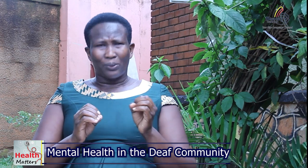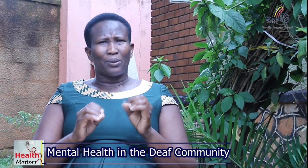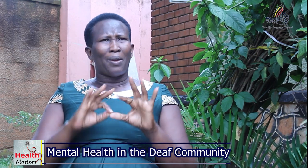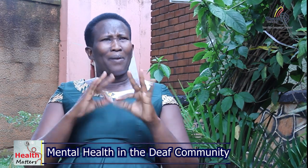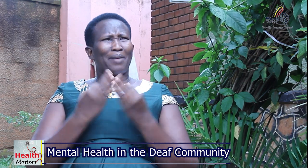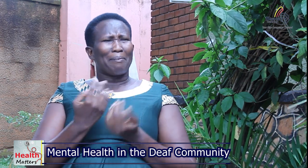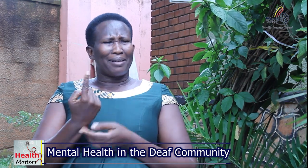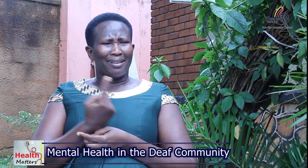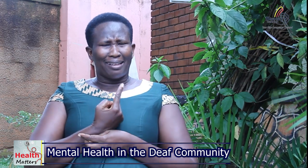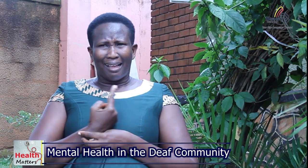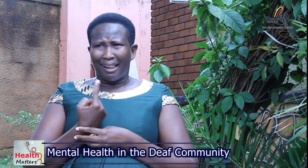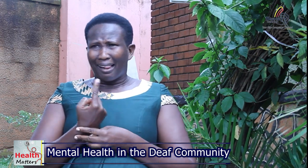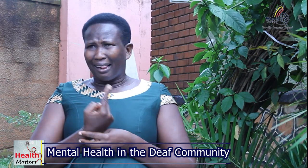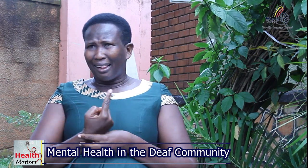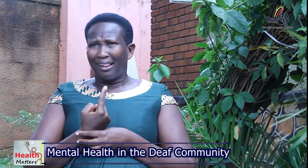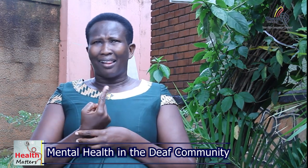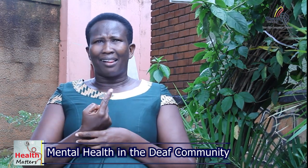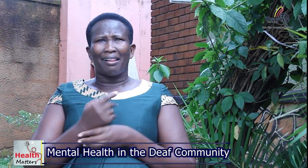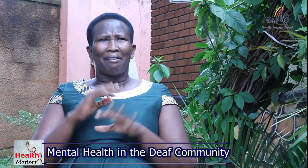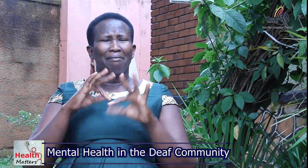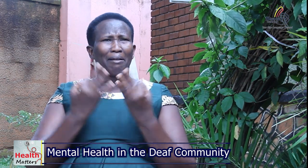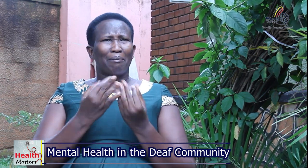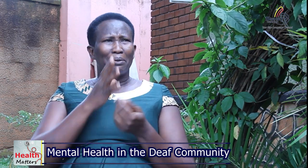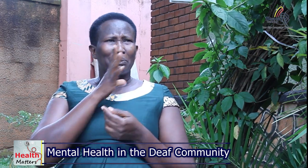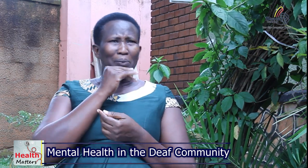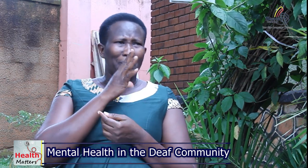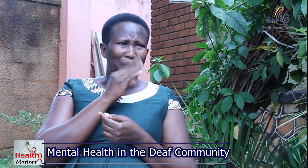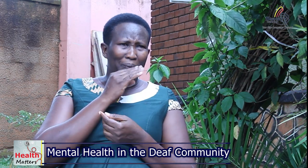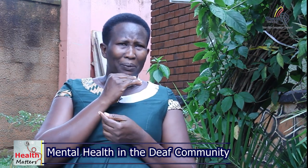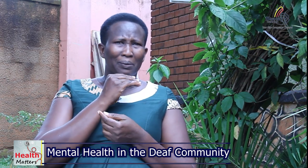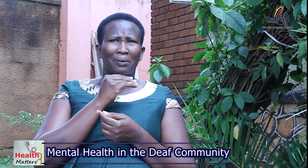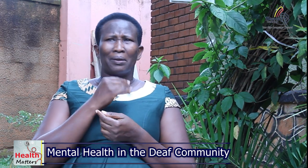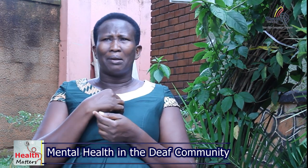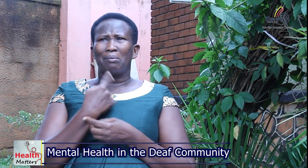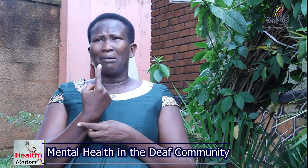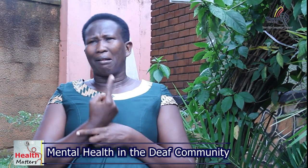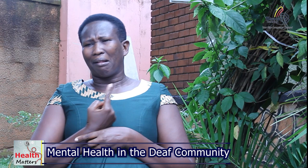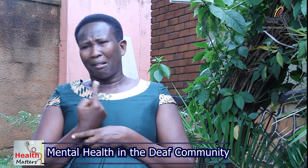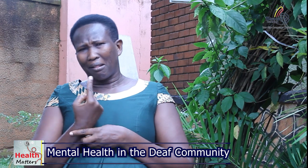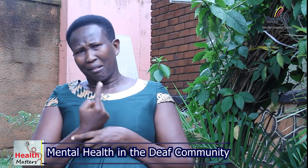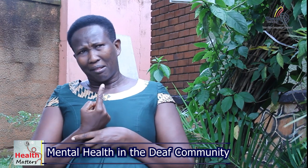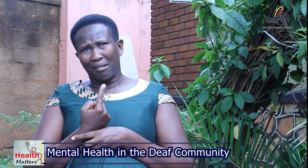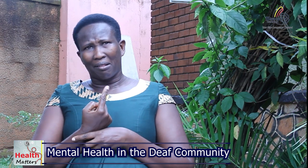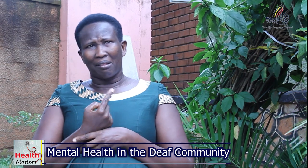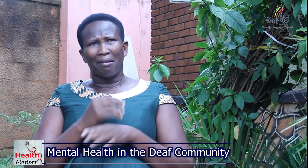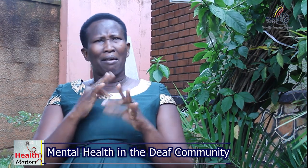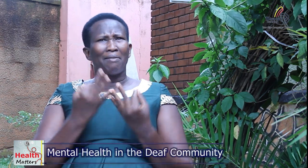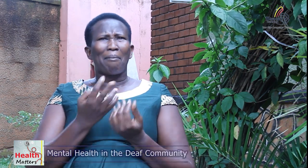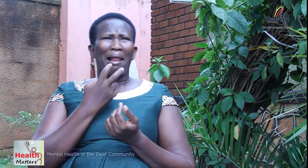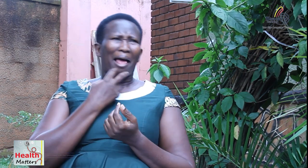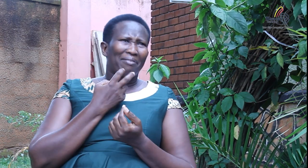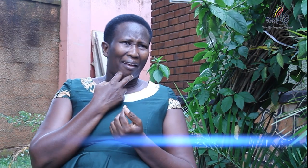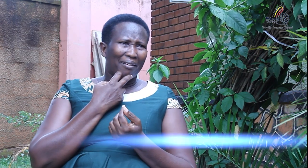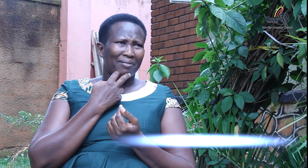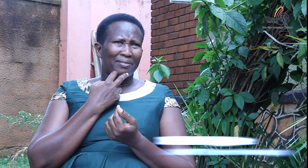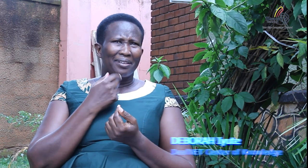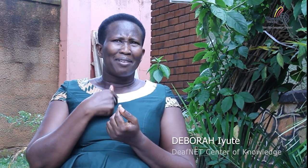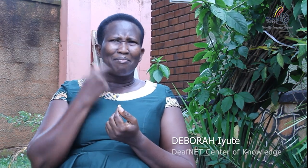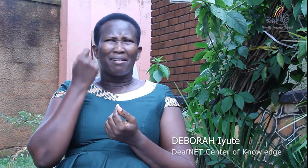there's no communication there's in the family you are isolated you are alone other members are speaking but for you you are